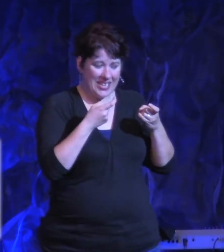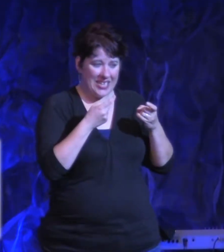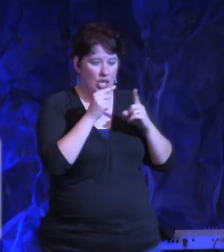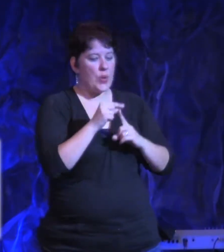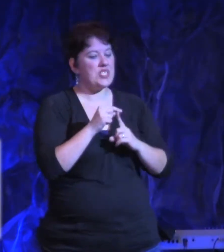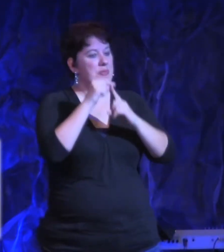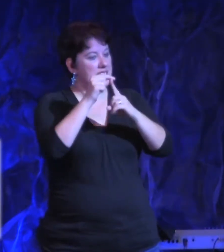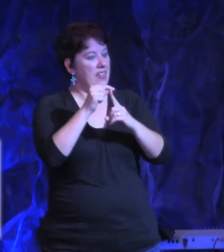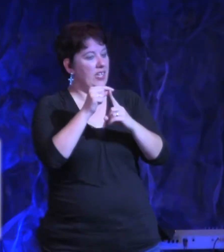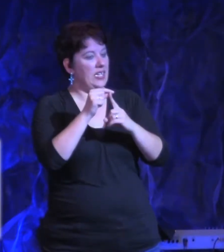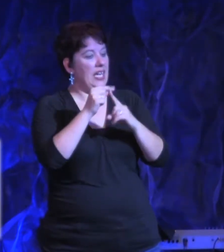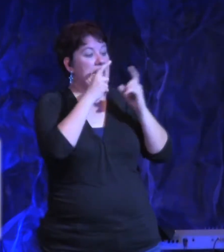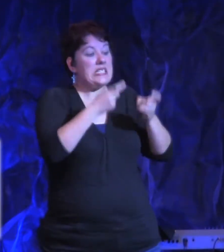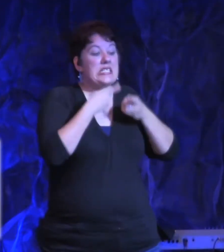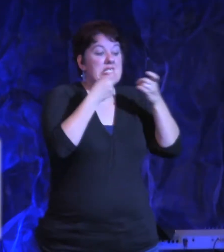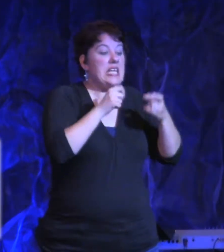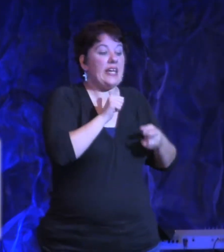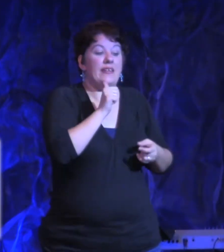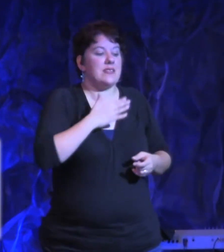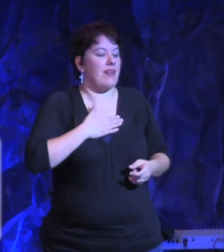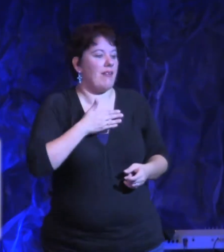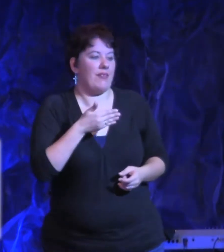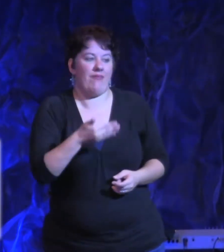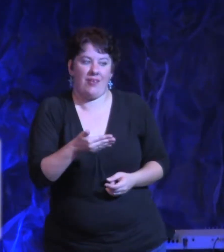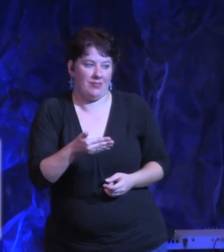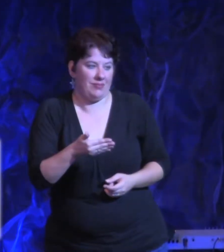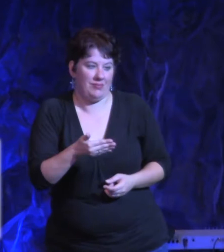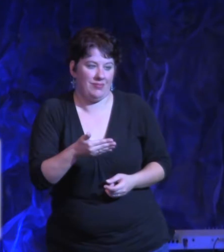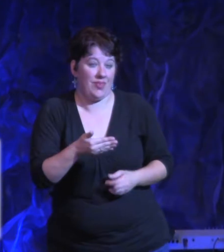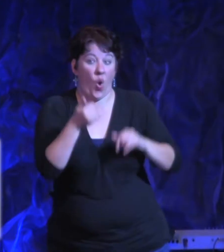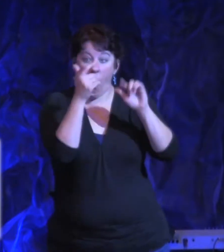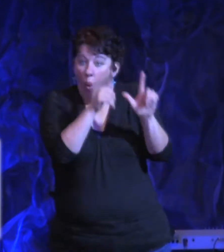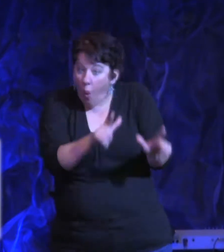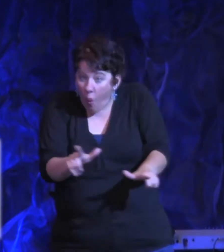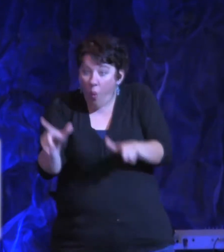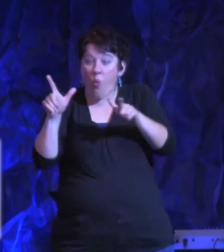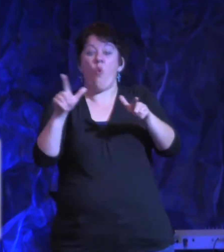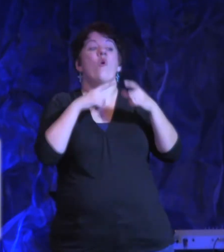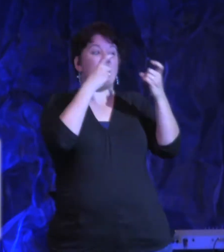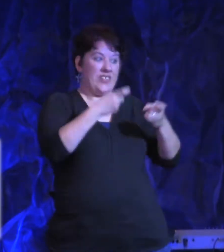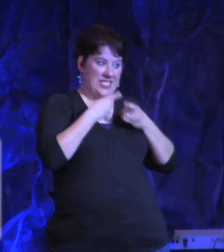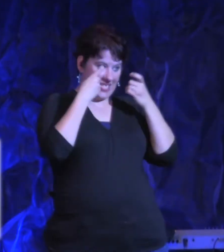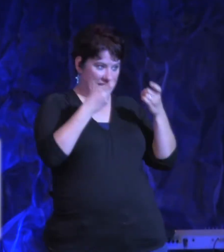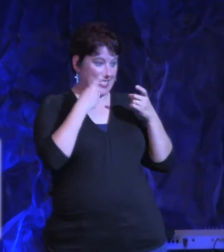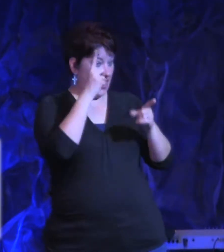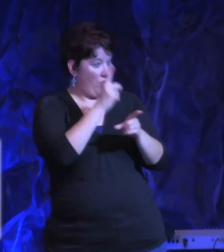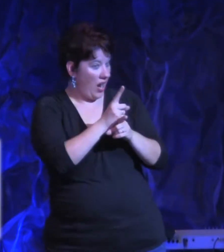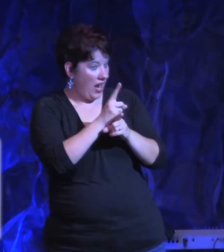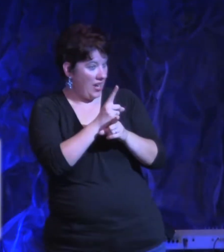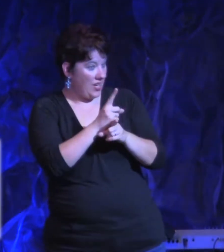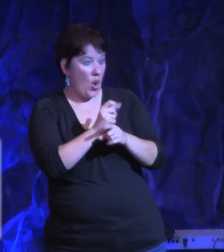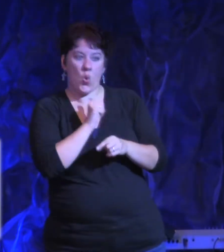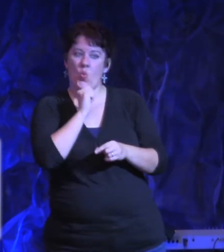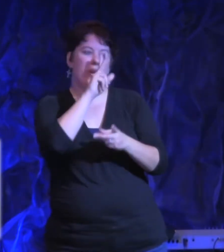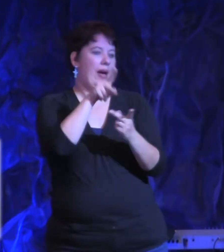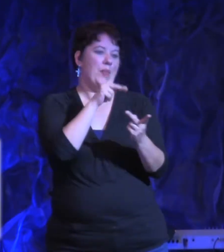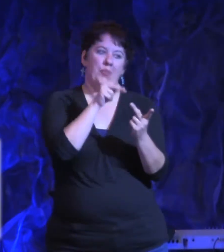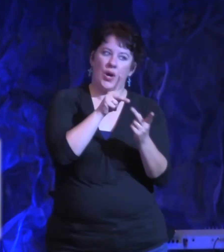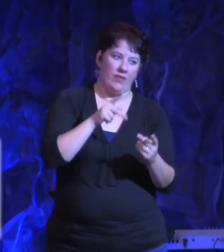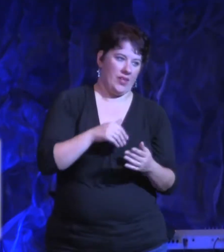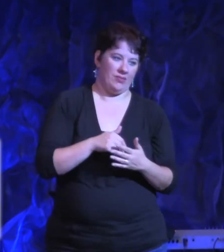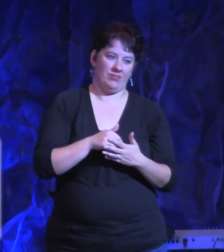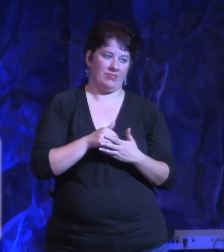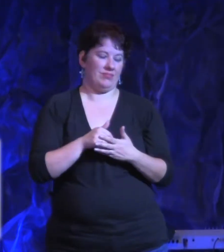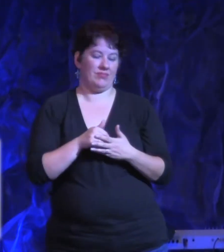fall short. We're all going to make mistakes. We're all going to not get it right, right? Because we're not perfect. Am I right, saints?